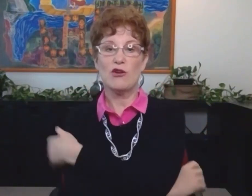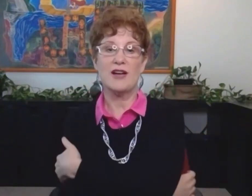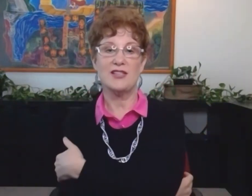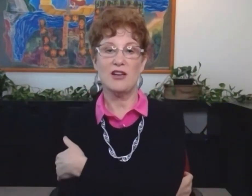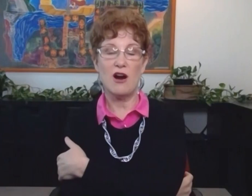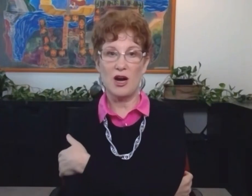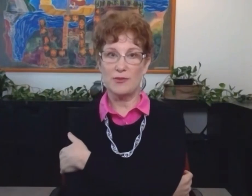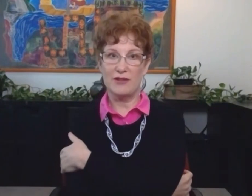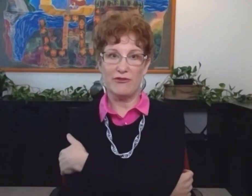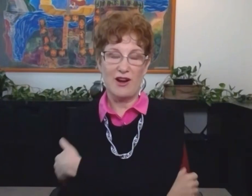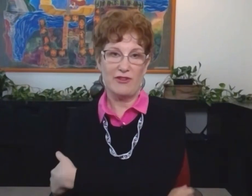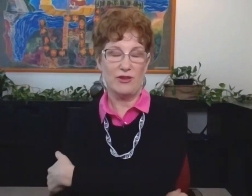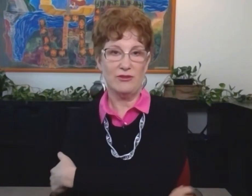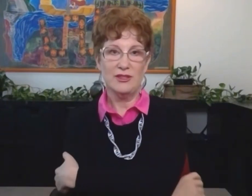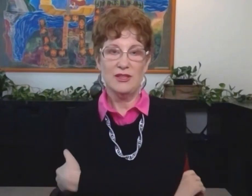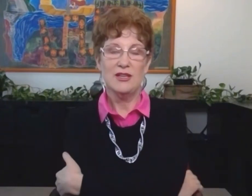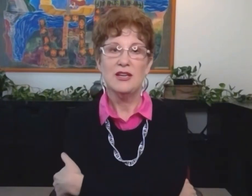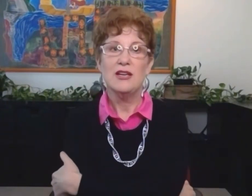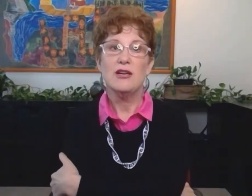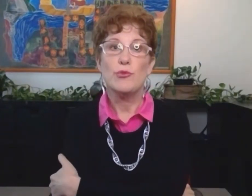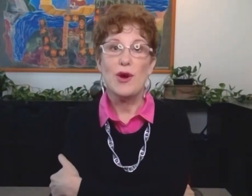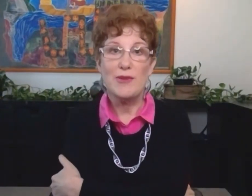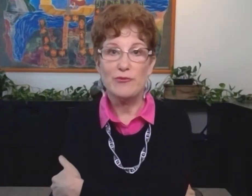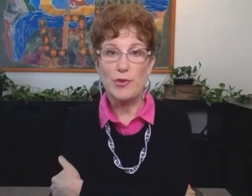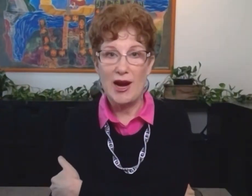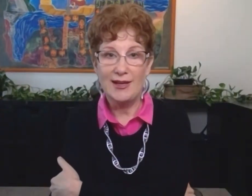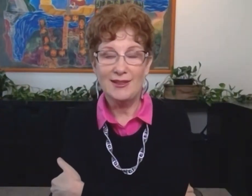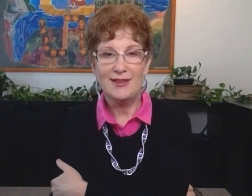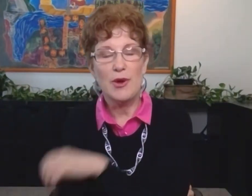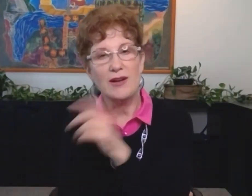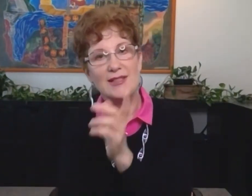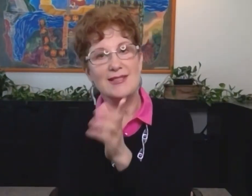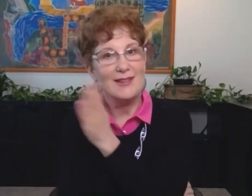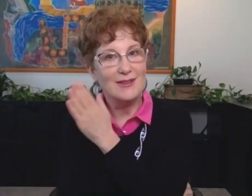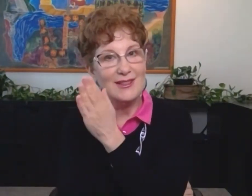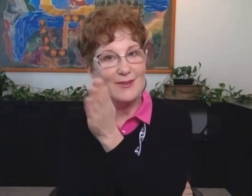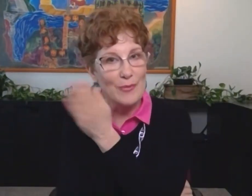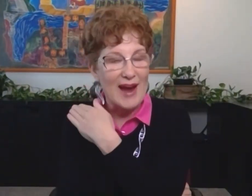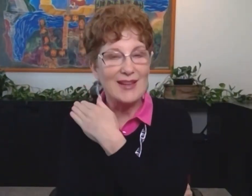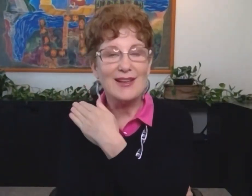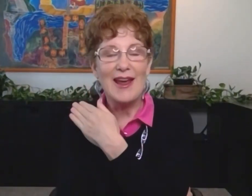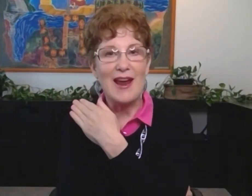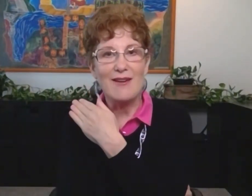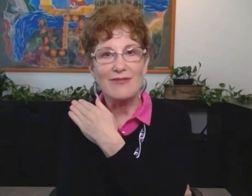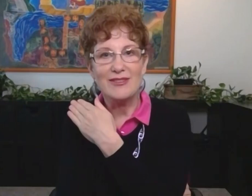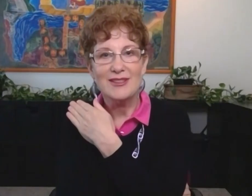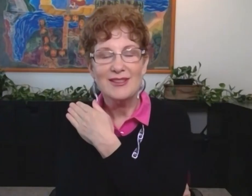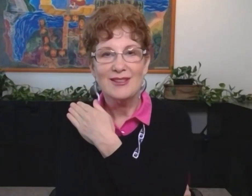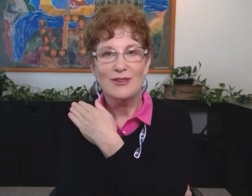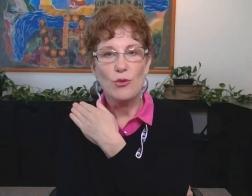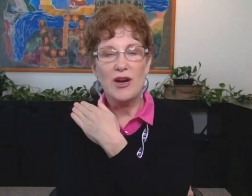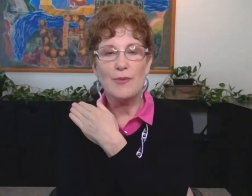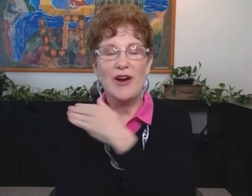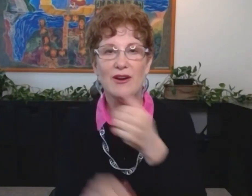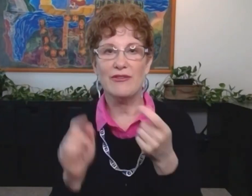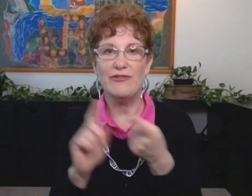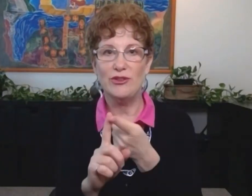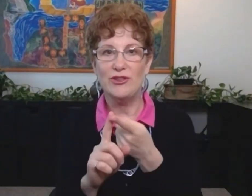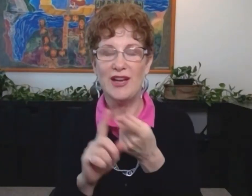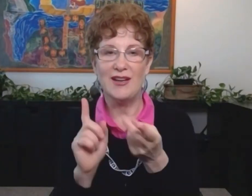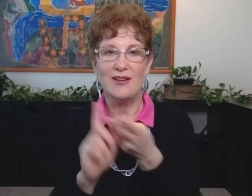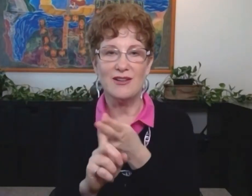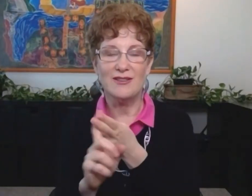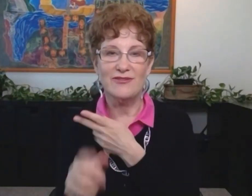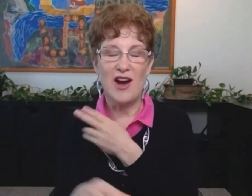If you start crossing your arms in front of you, your primitive brain, the part that's back in the cave, worried about